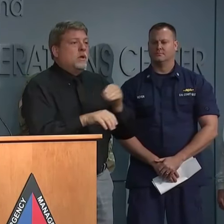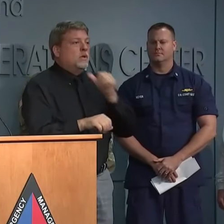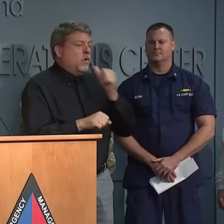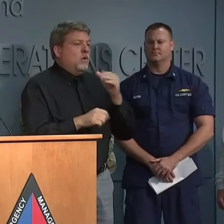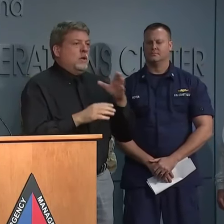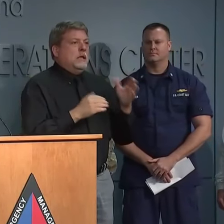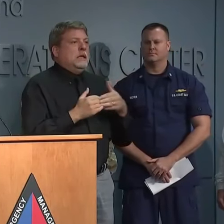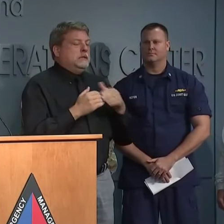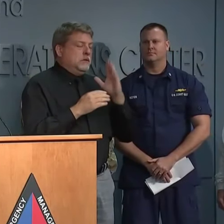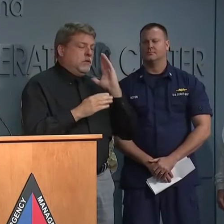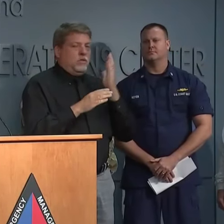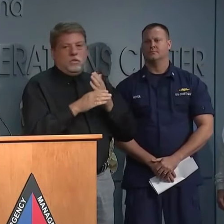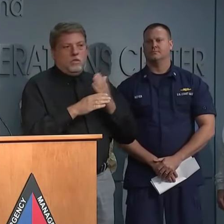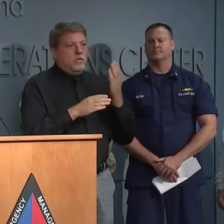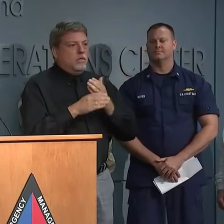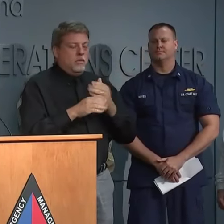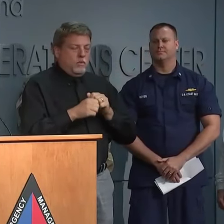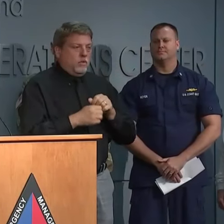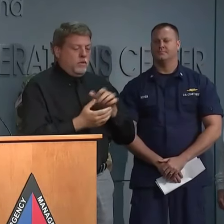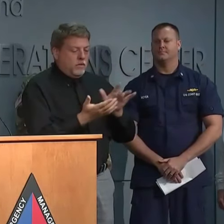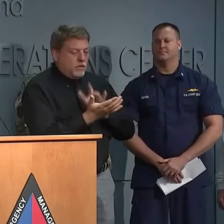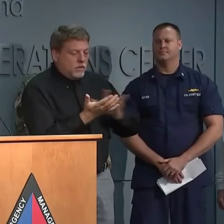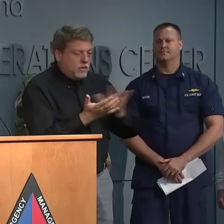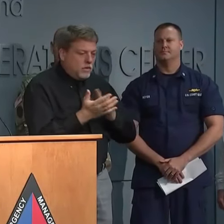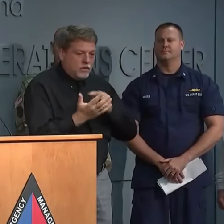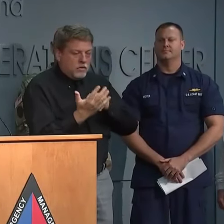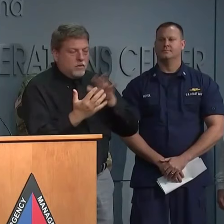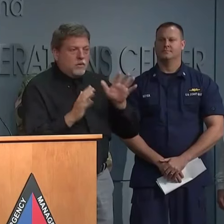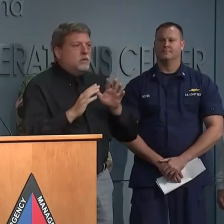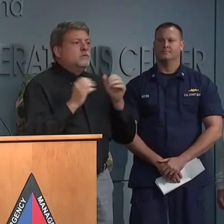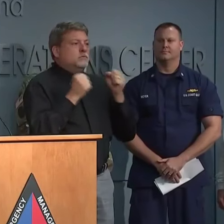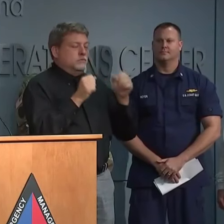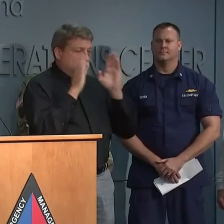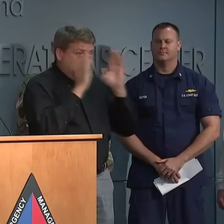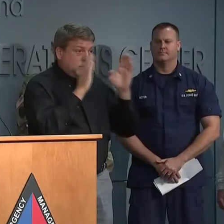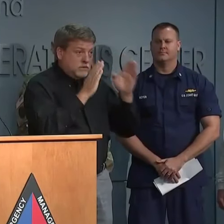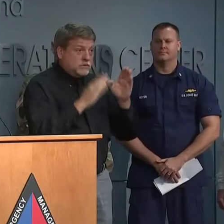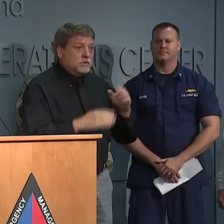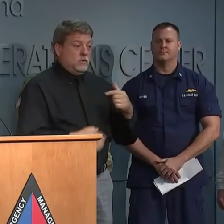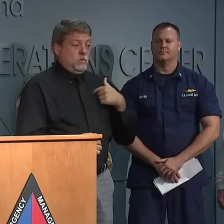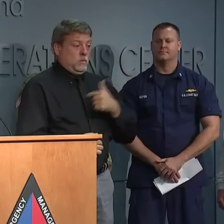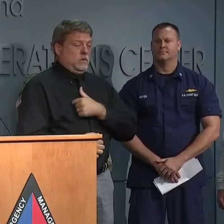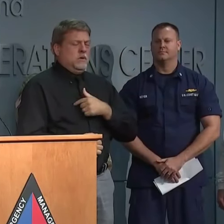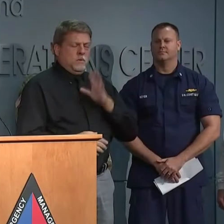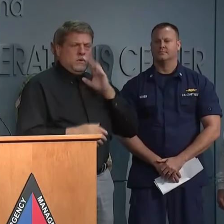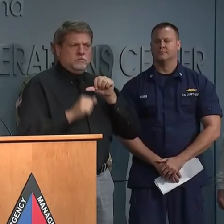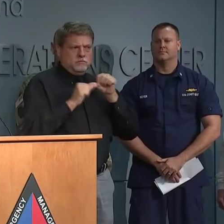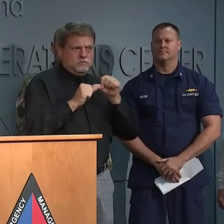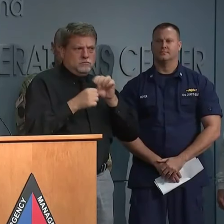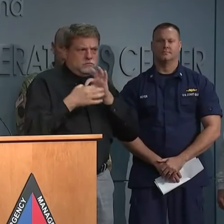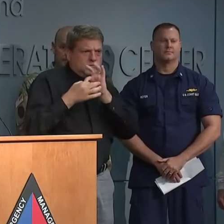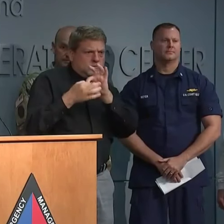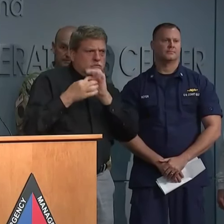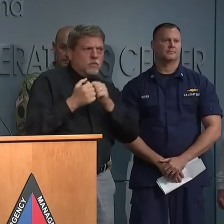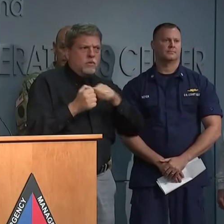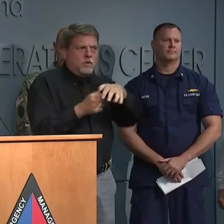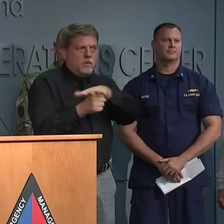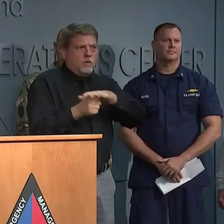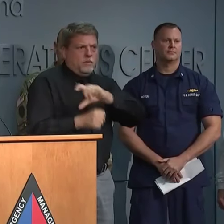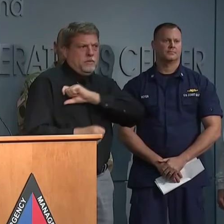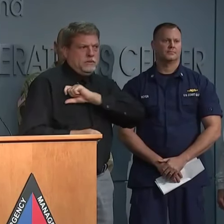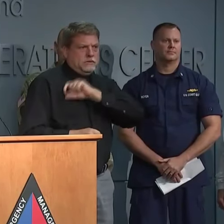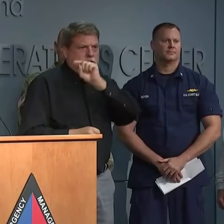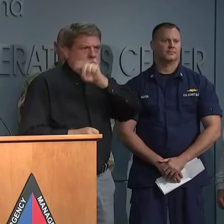identify hazards that you may encounter. The State Highway Patrol will continue to work closely with our local law enforcement